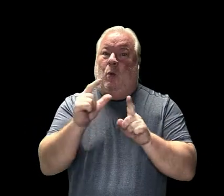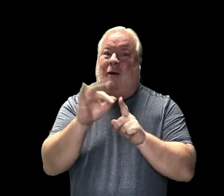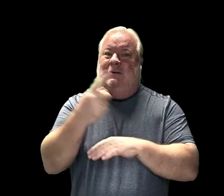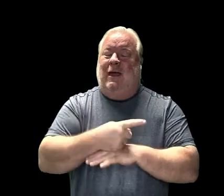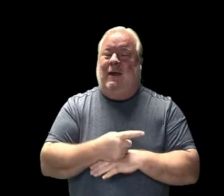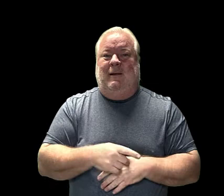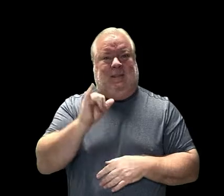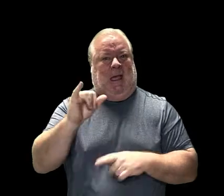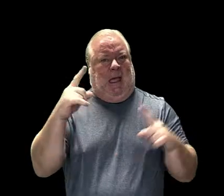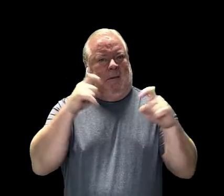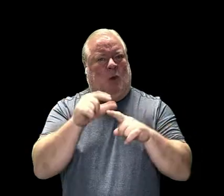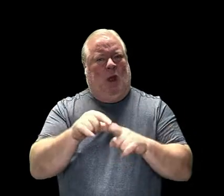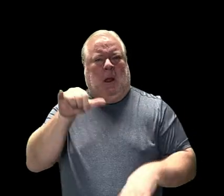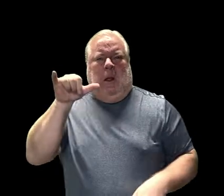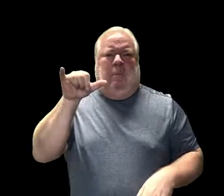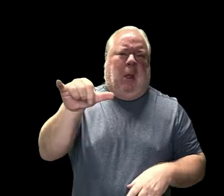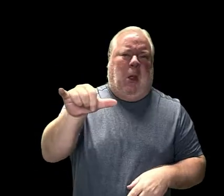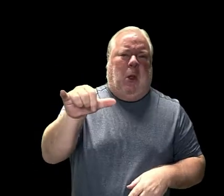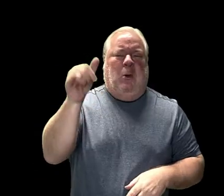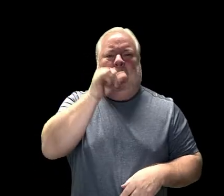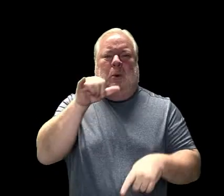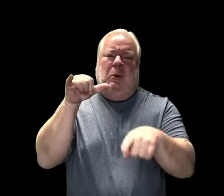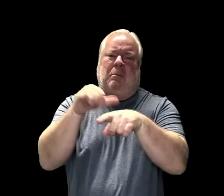a word.